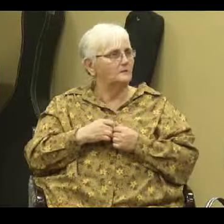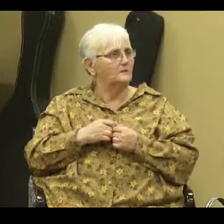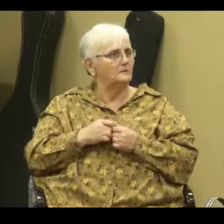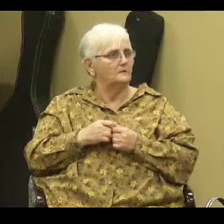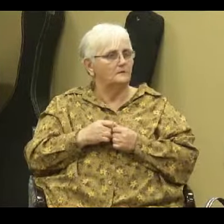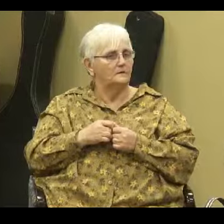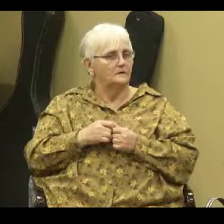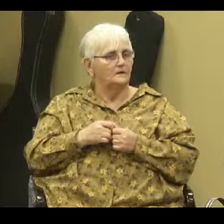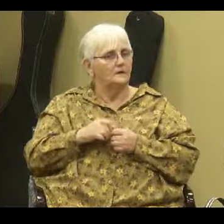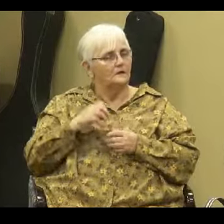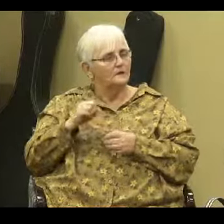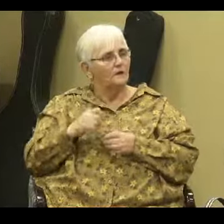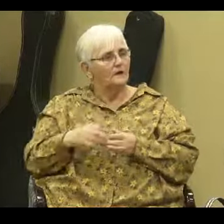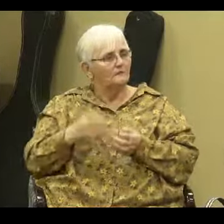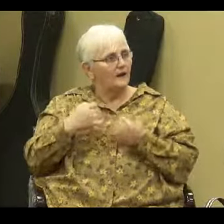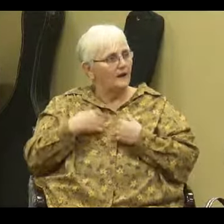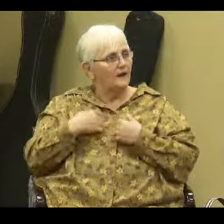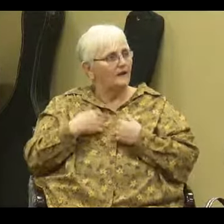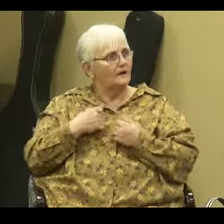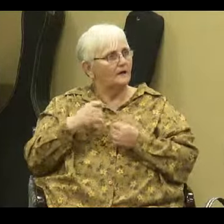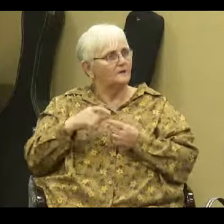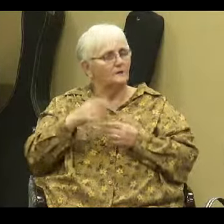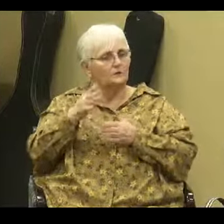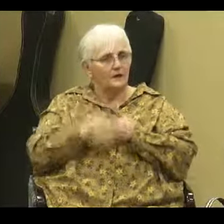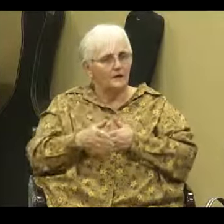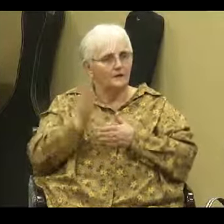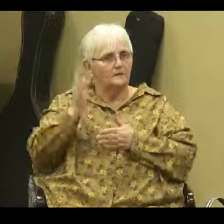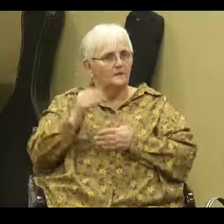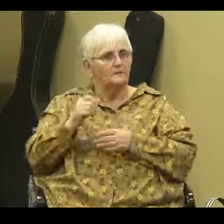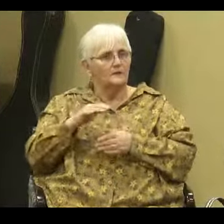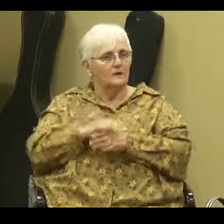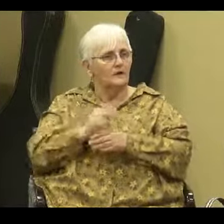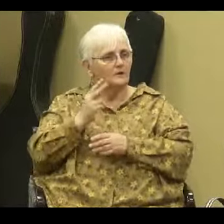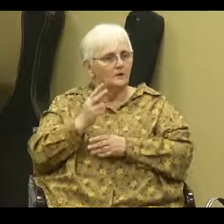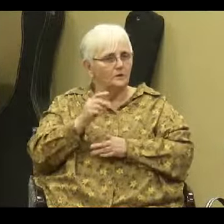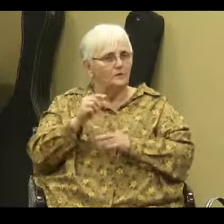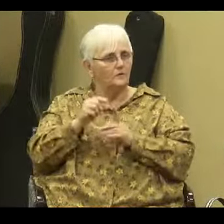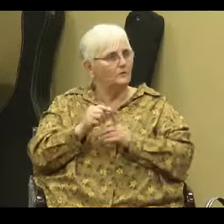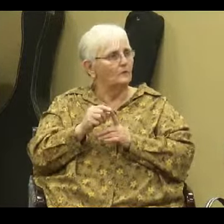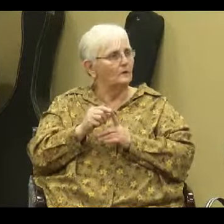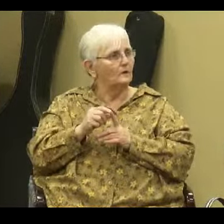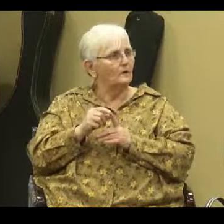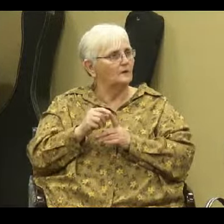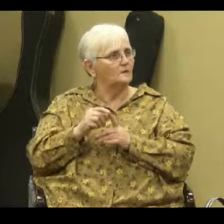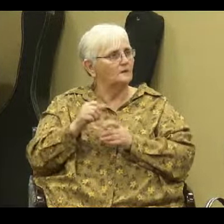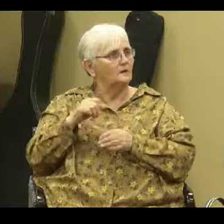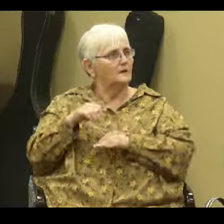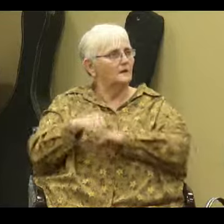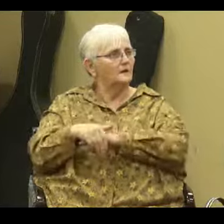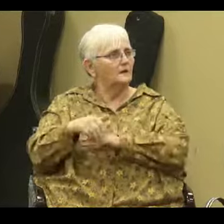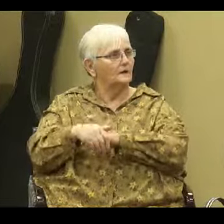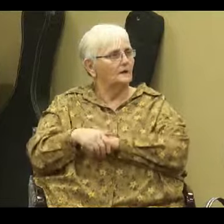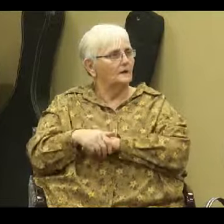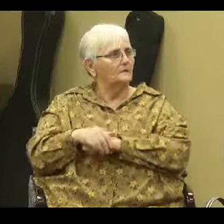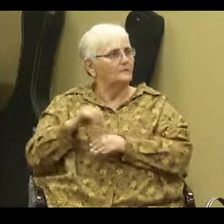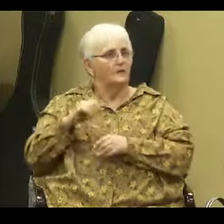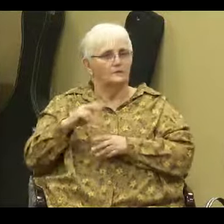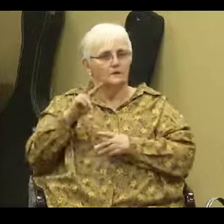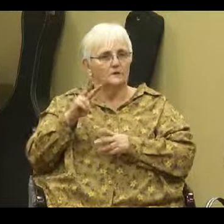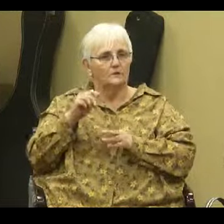so if I have to end the sermon on two words this evening those two words would be the